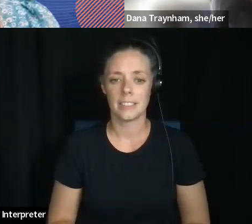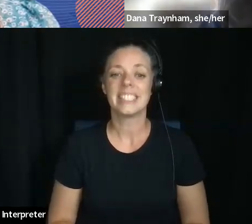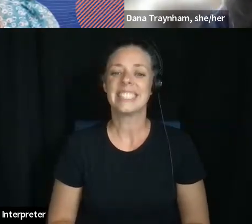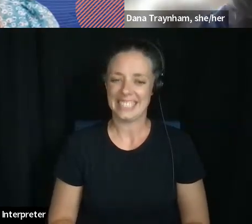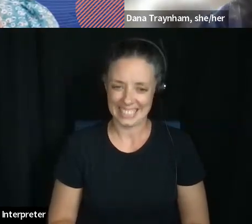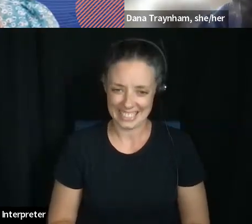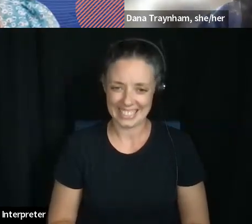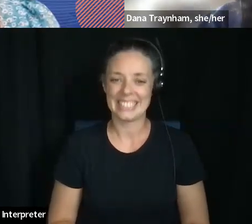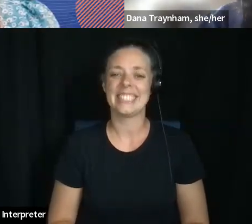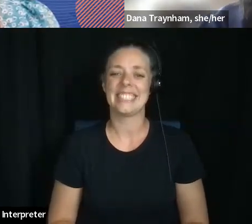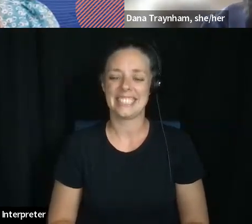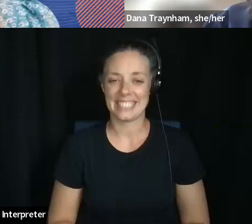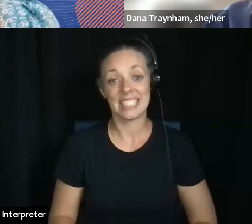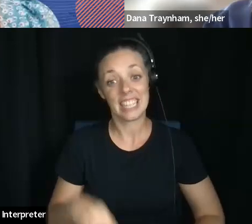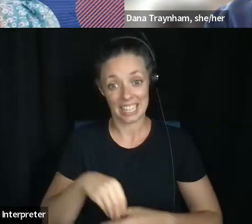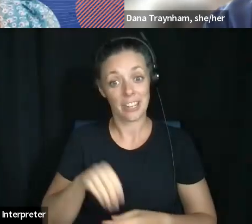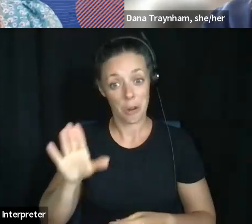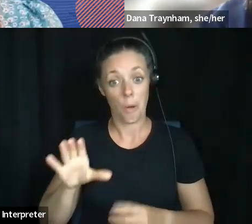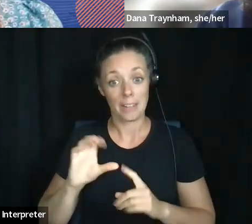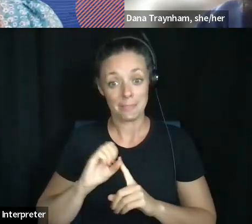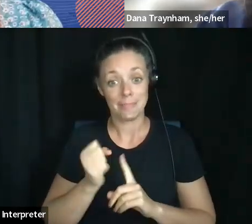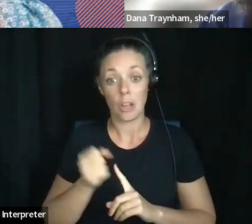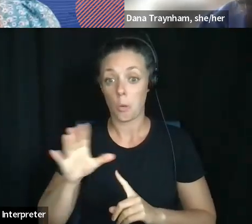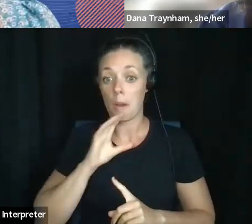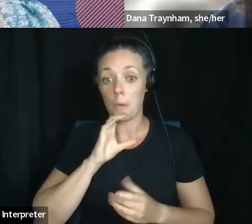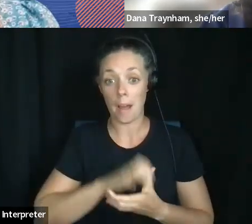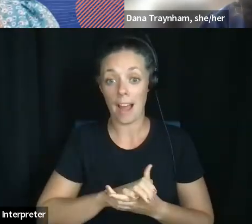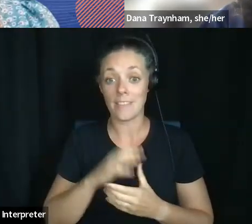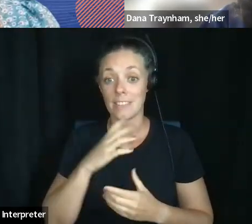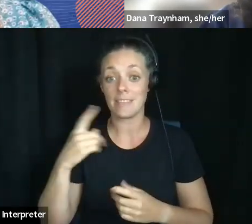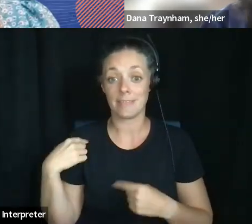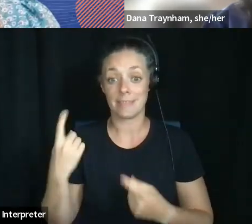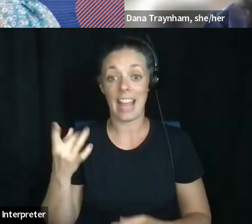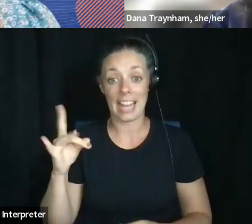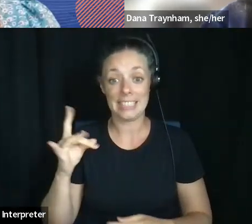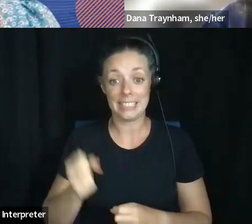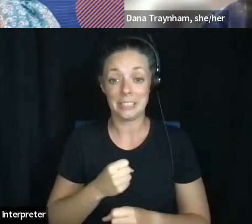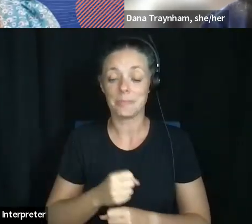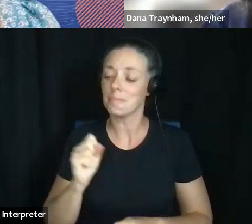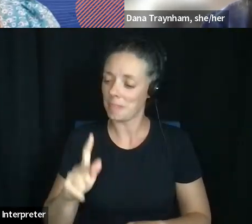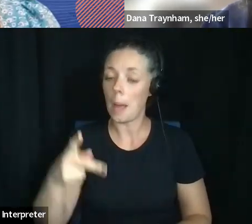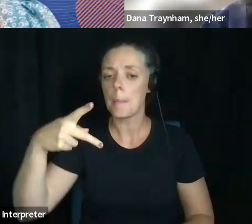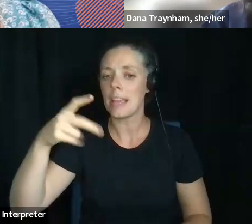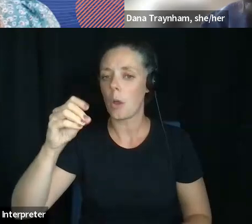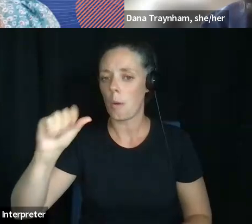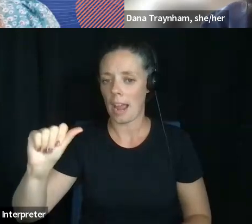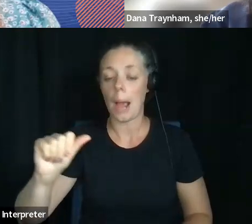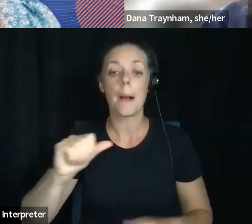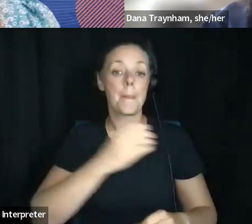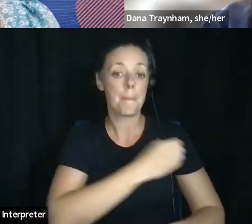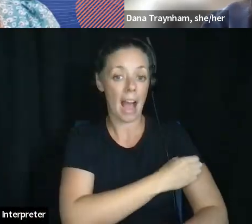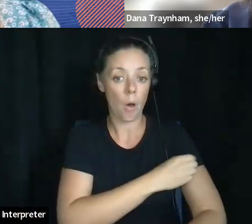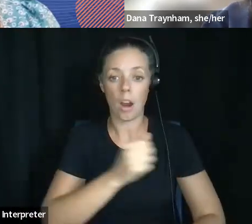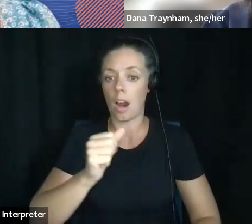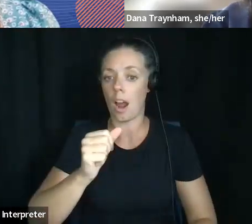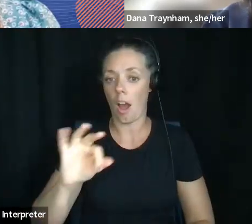Okay. All right. In your case, your wife of 18 years. Right. So a POA or a power of attorney is a